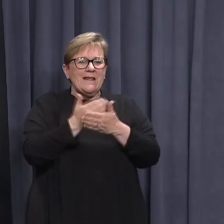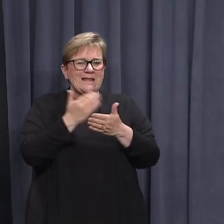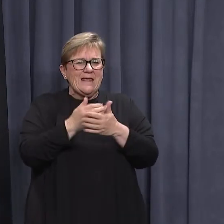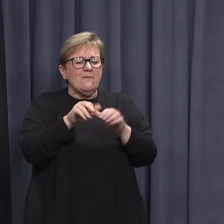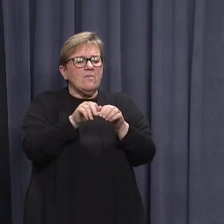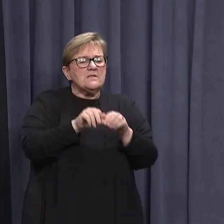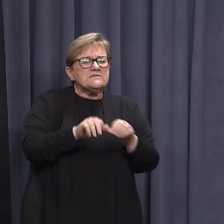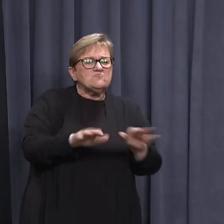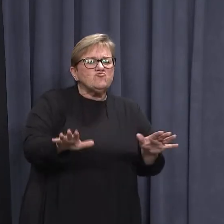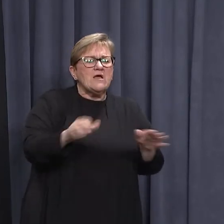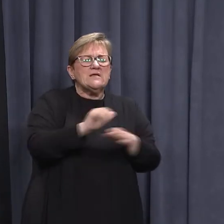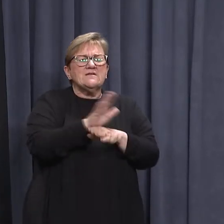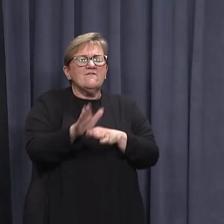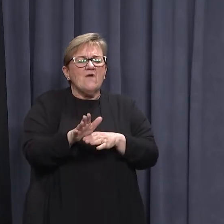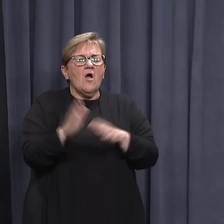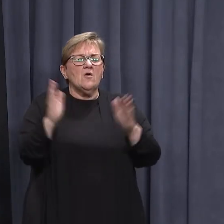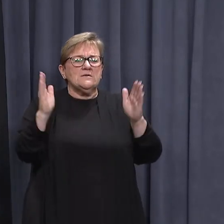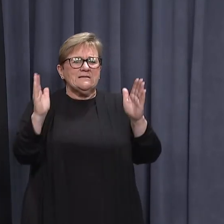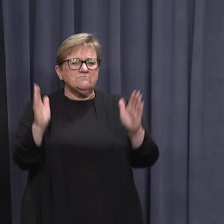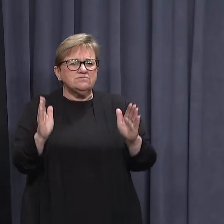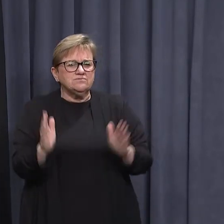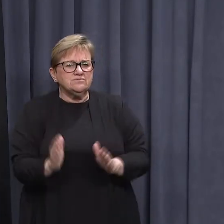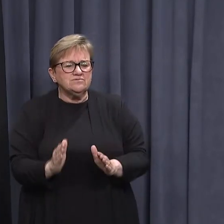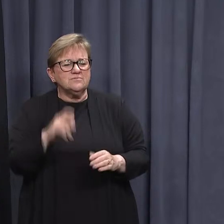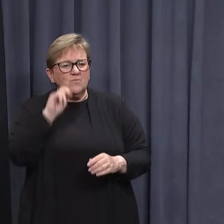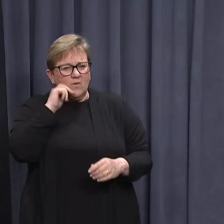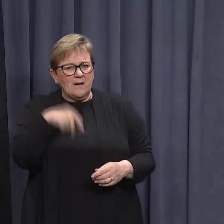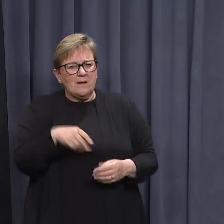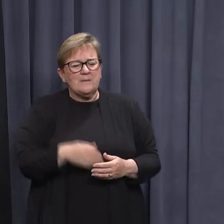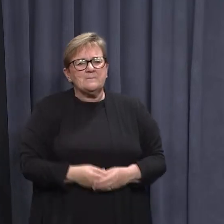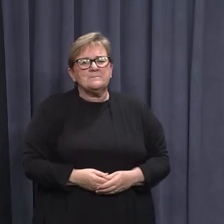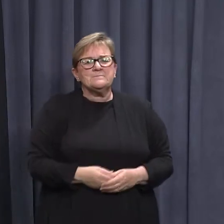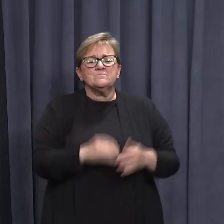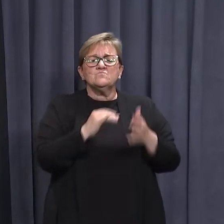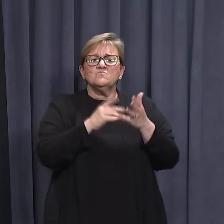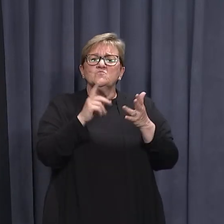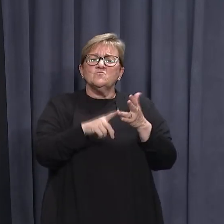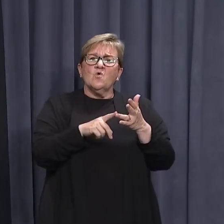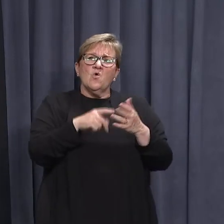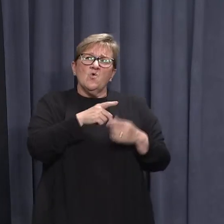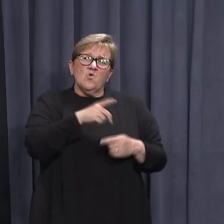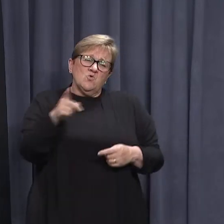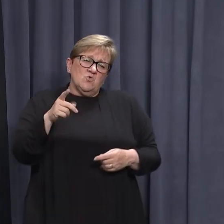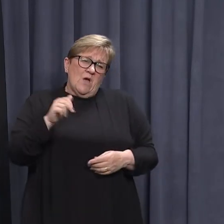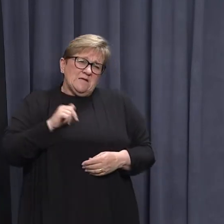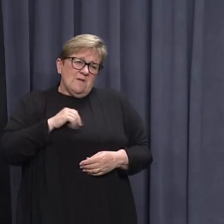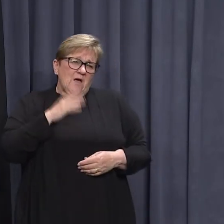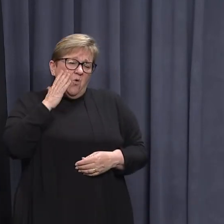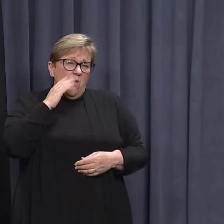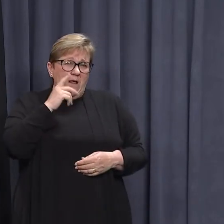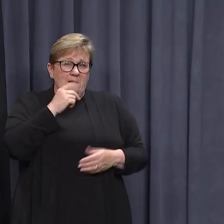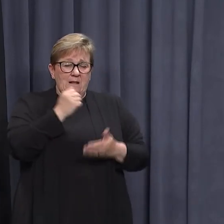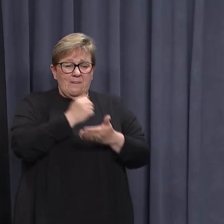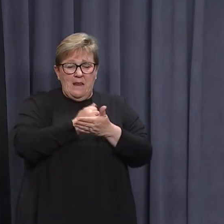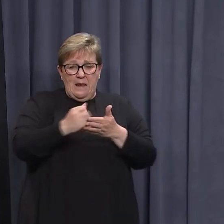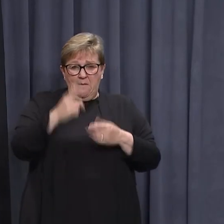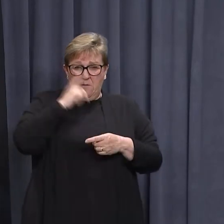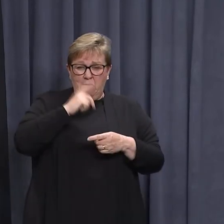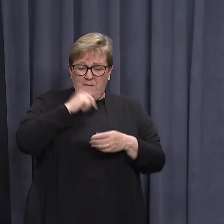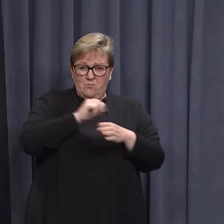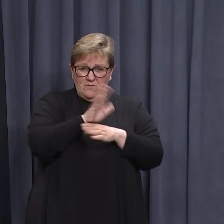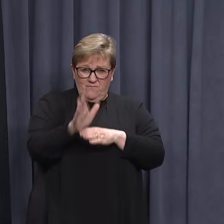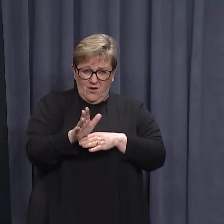spread of the virus down. And so therefore, you'd expect when you keep the caseload numbers down,